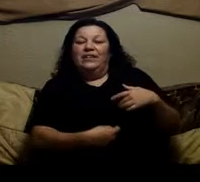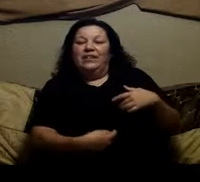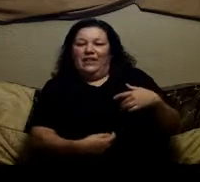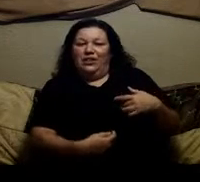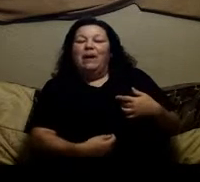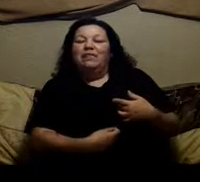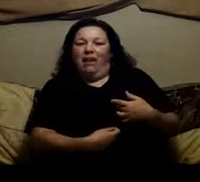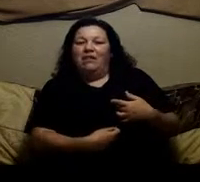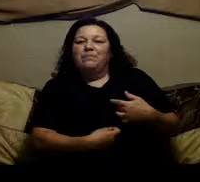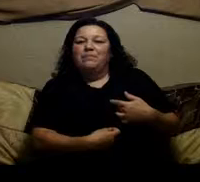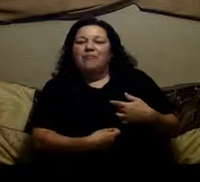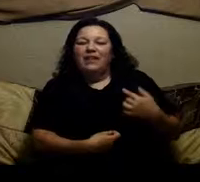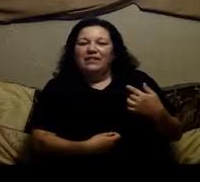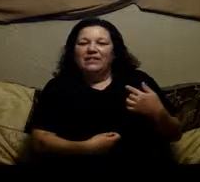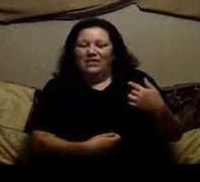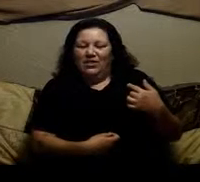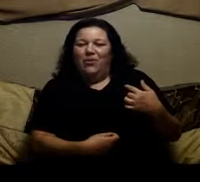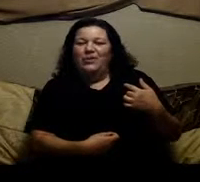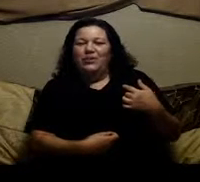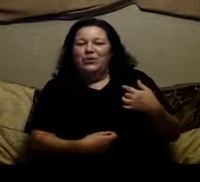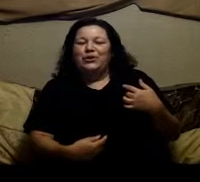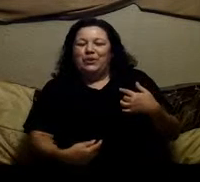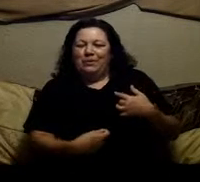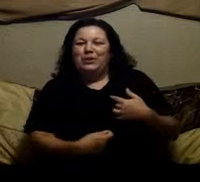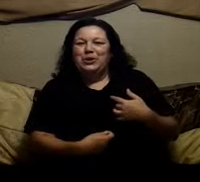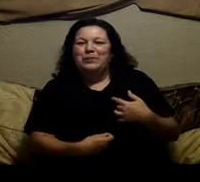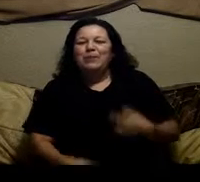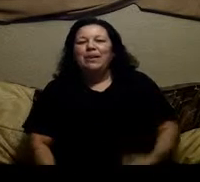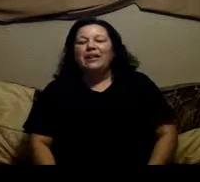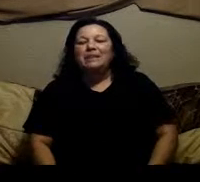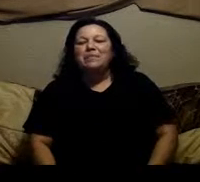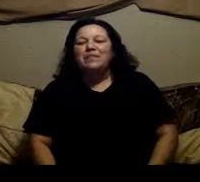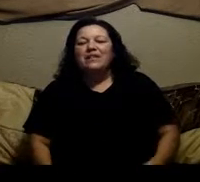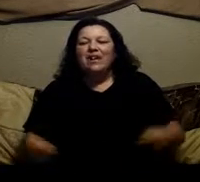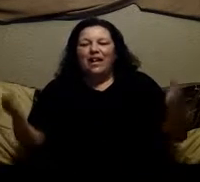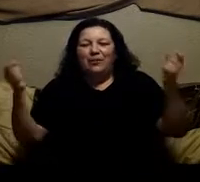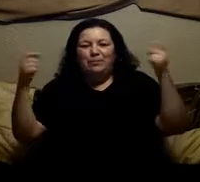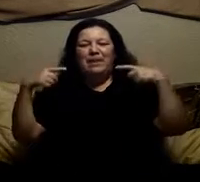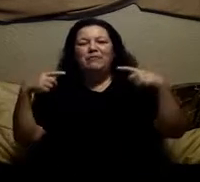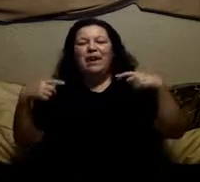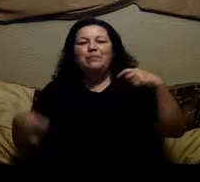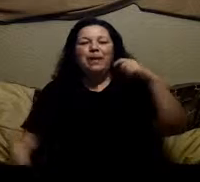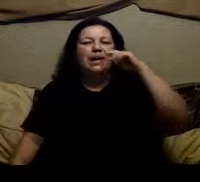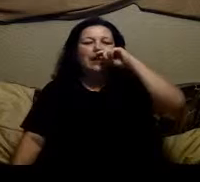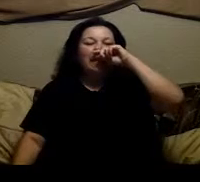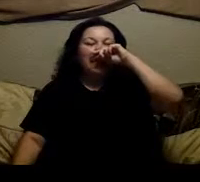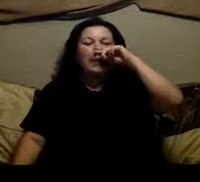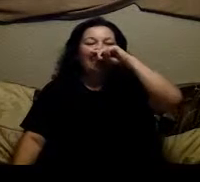into my lung they had to go and do surgery and put a tube into my lung i was being fed by um